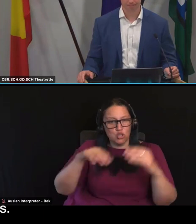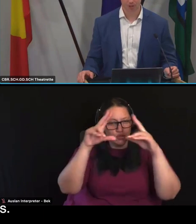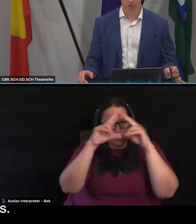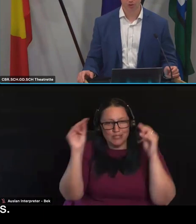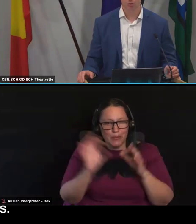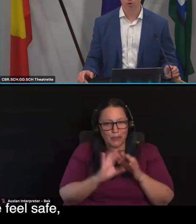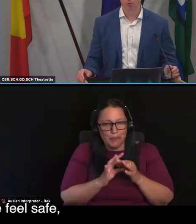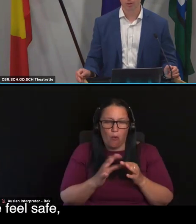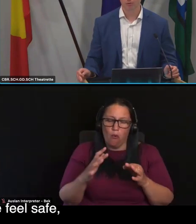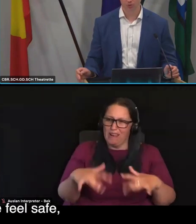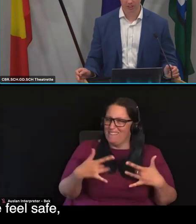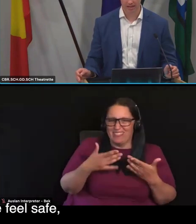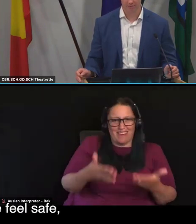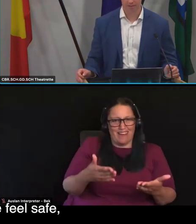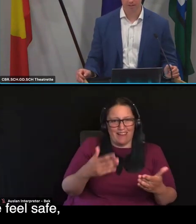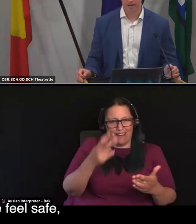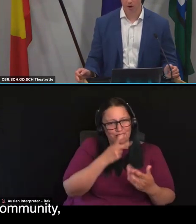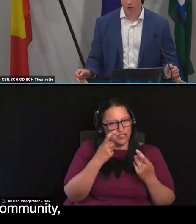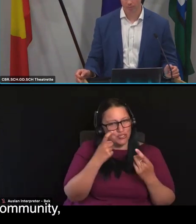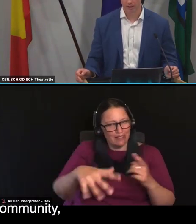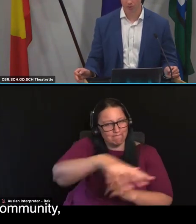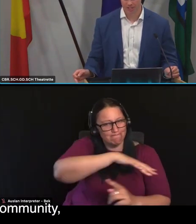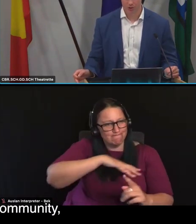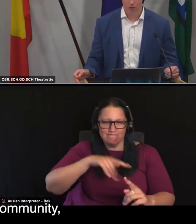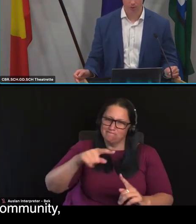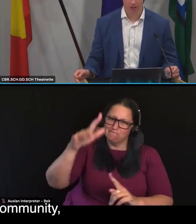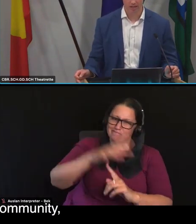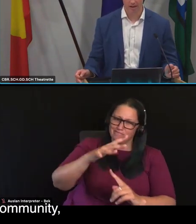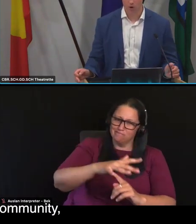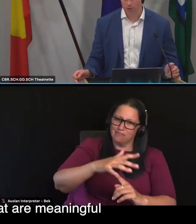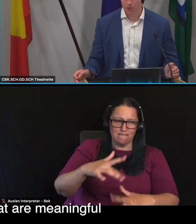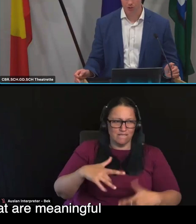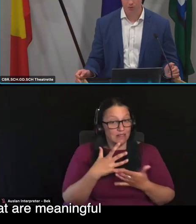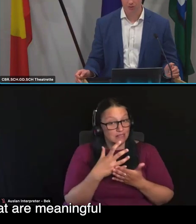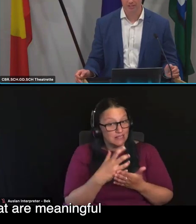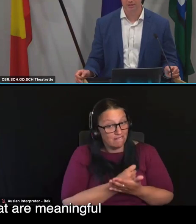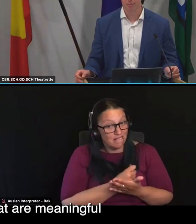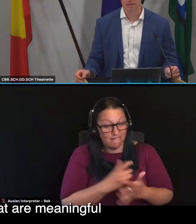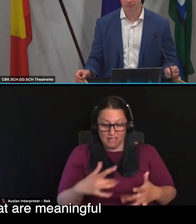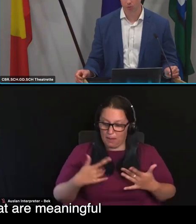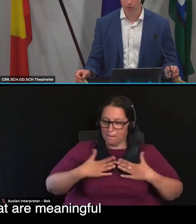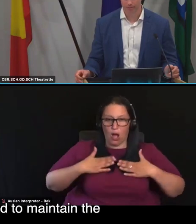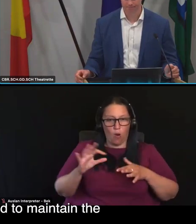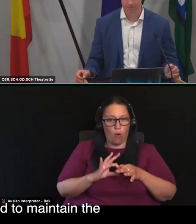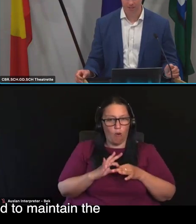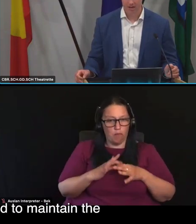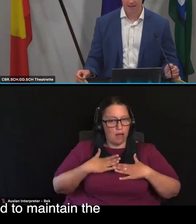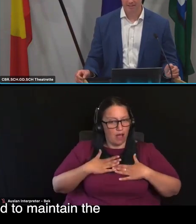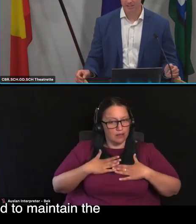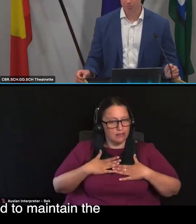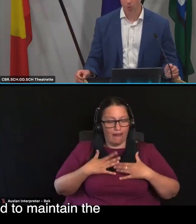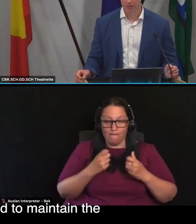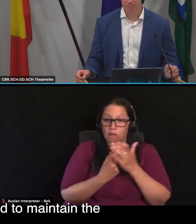lives. It's critical that older people feel safe at home in the residential community, have opportunities to do things that are meaningful to them,